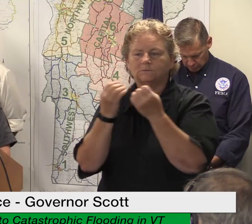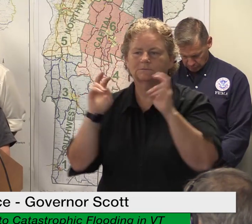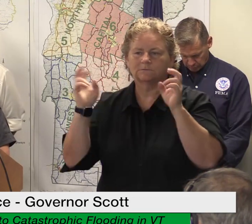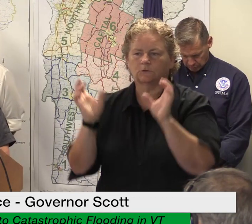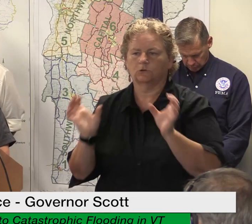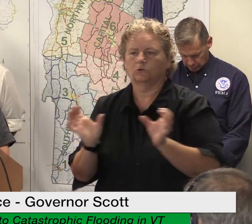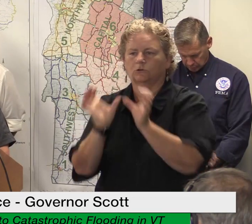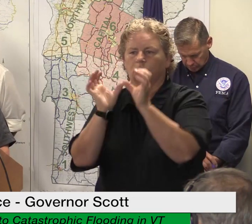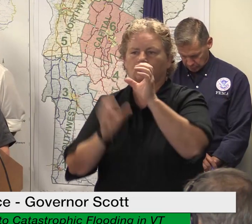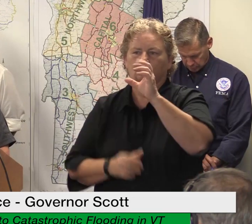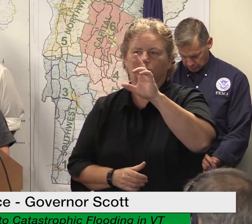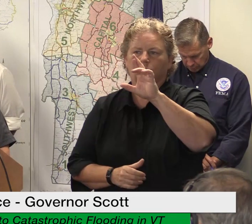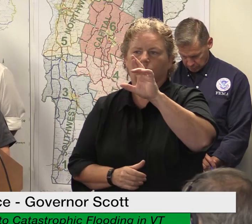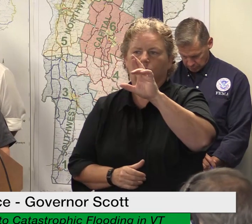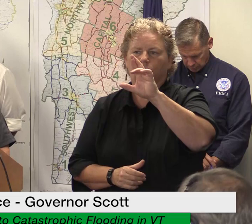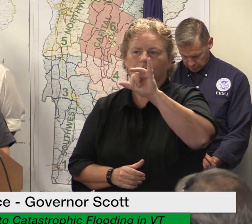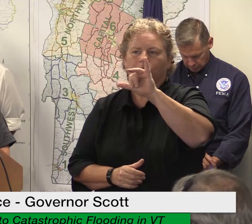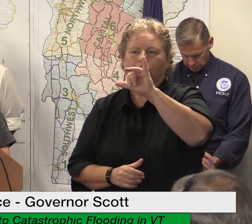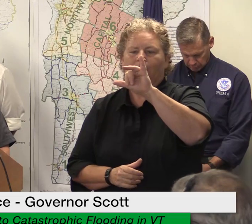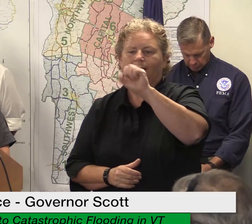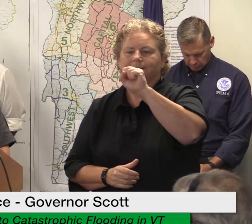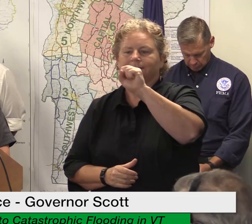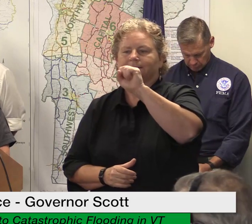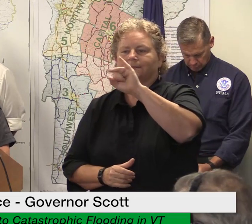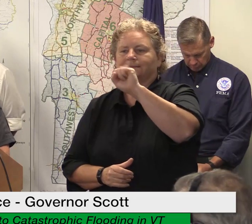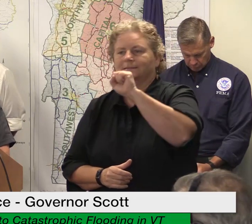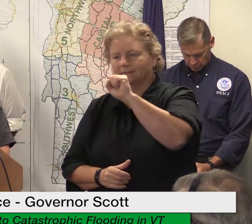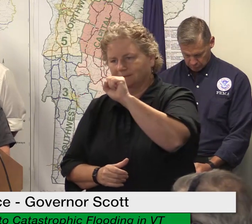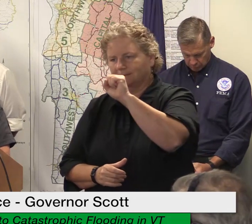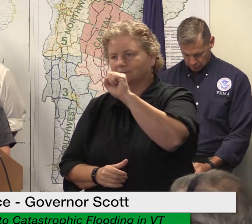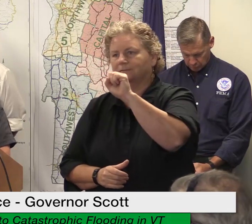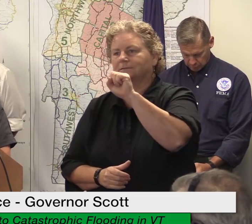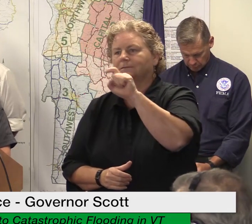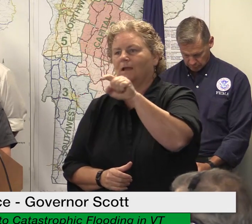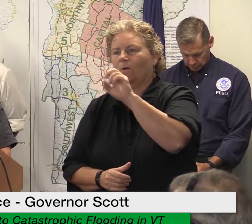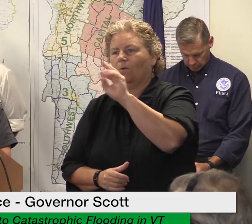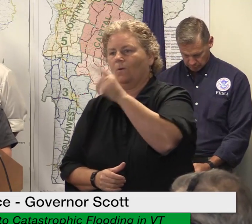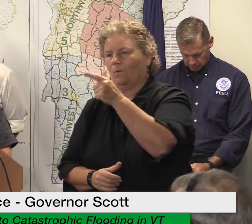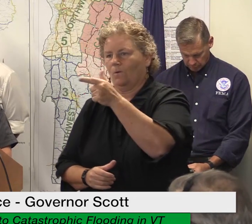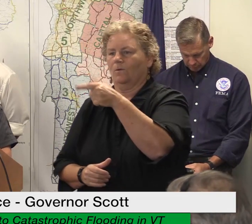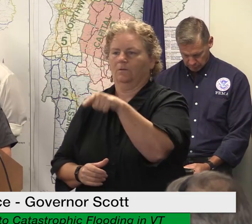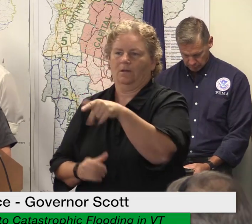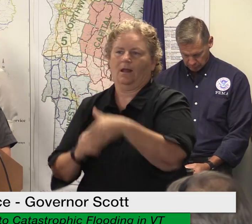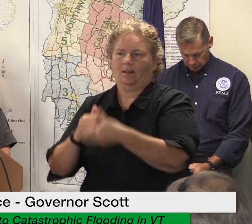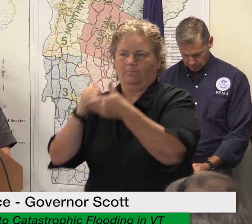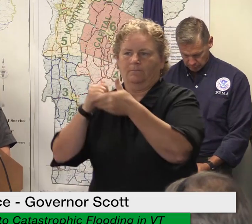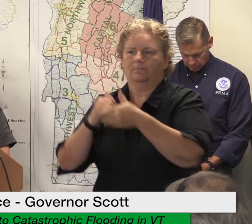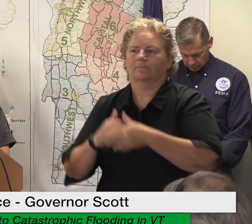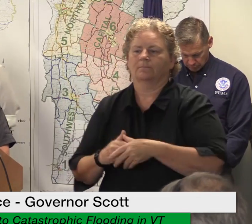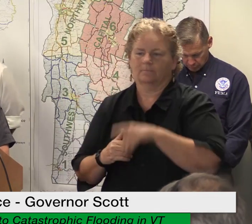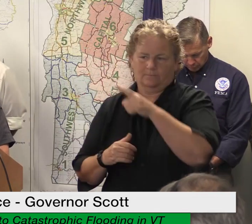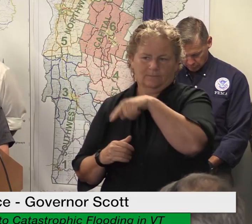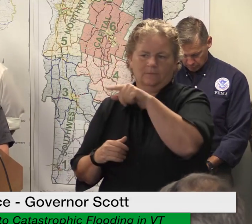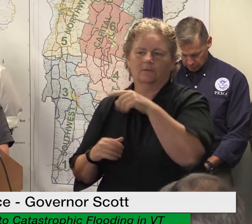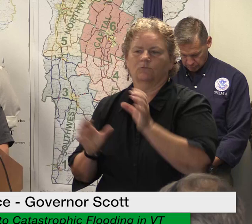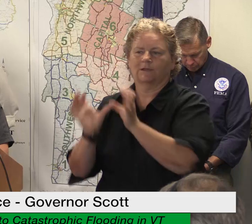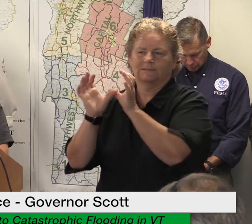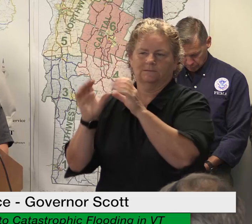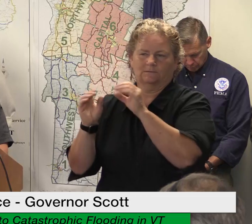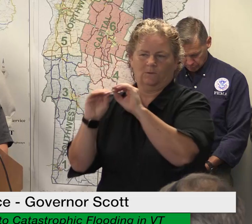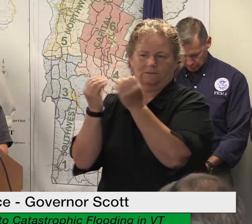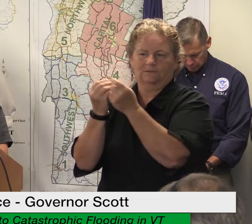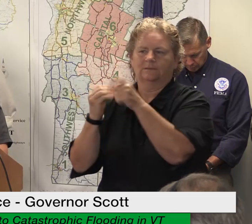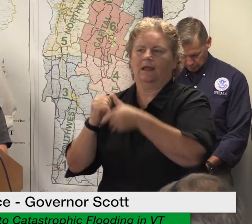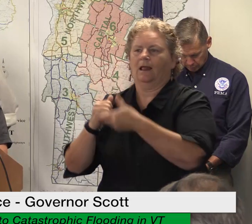to connect those who have indicated they sustained damage and need assistance to volunteer organizations and municipally municipally